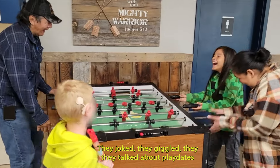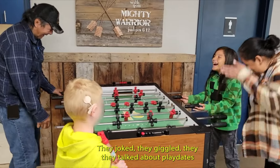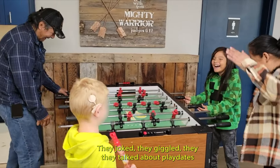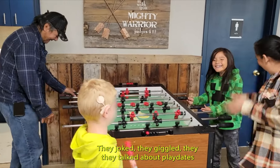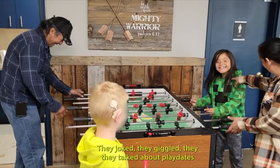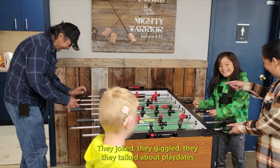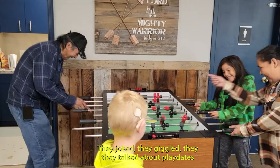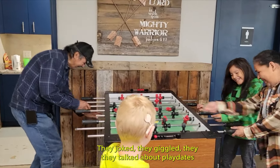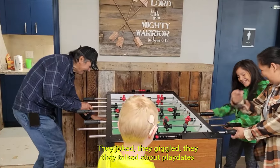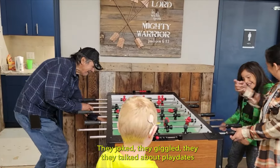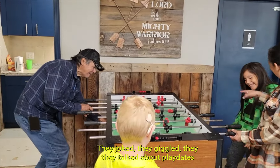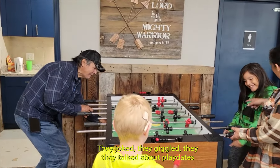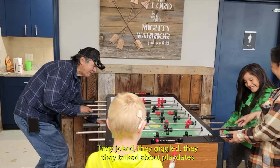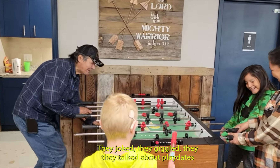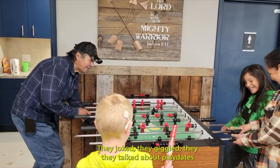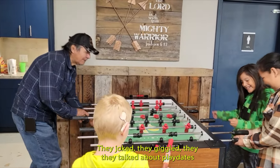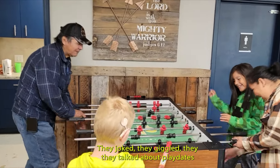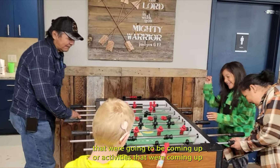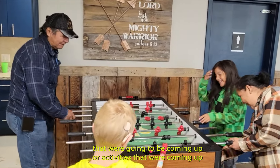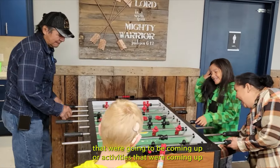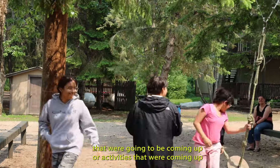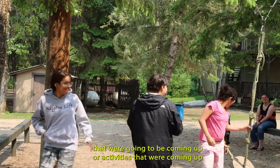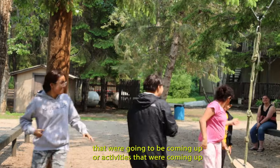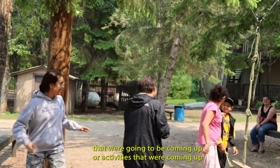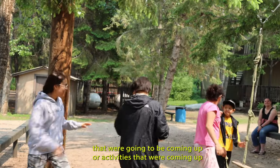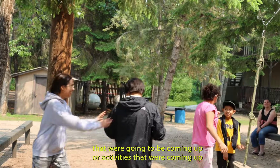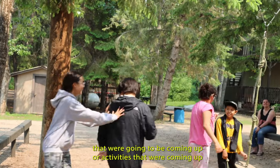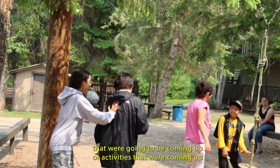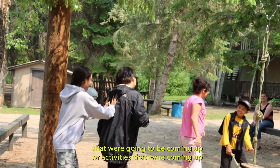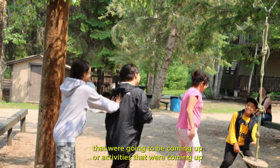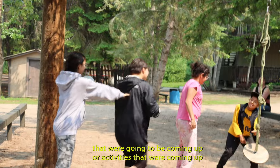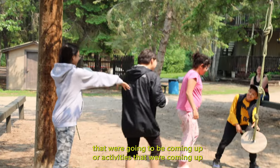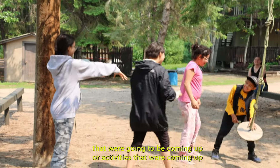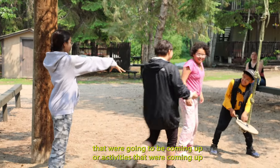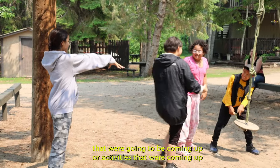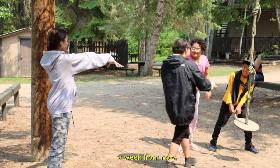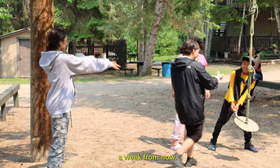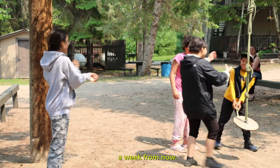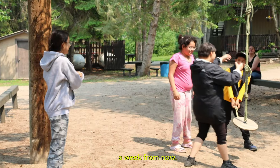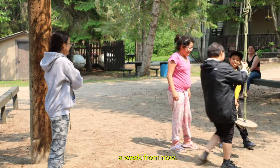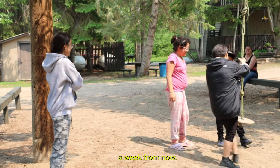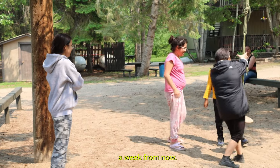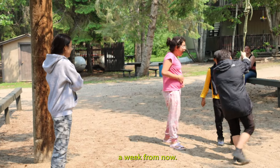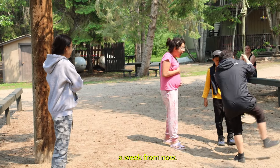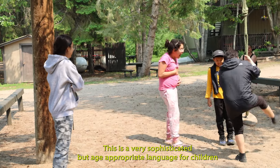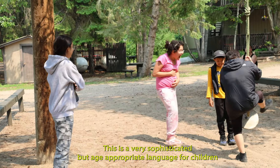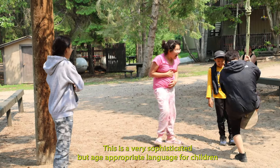giggled, they talked about play dates that were going to be coming up or activities that were coming up a week from now. This is a